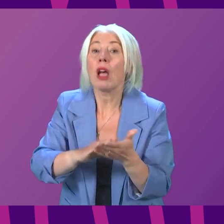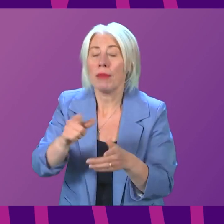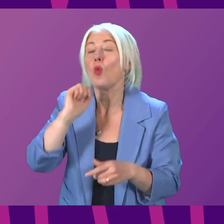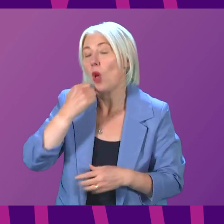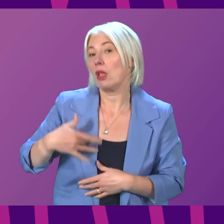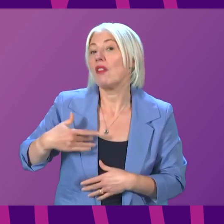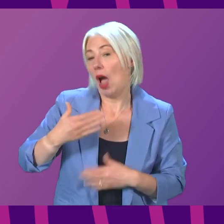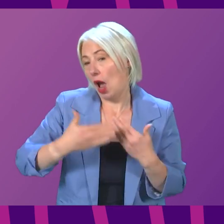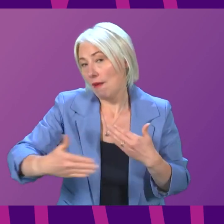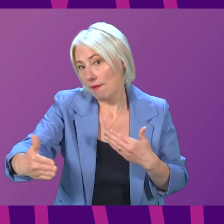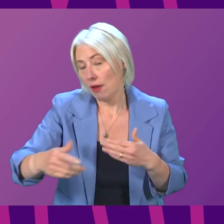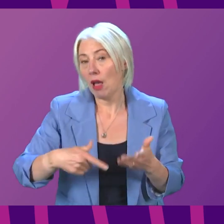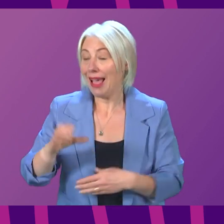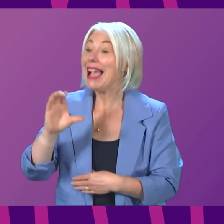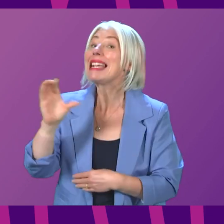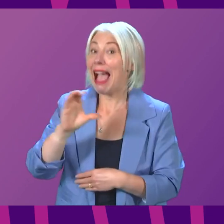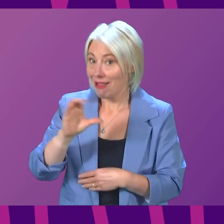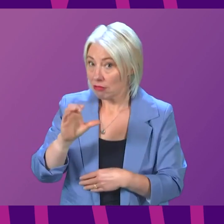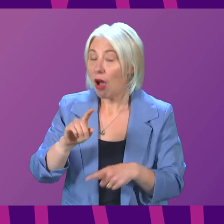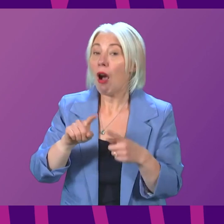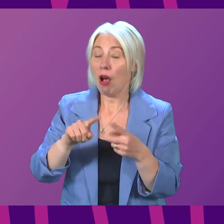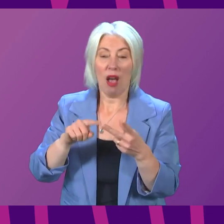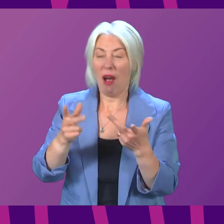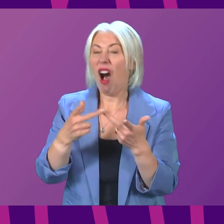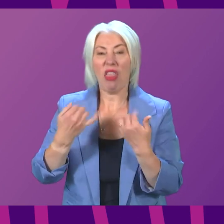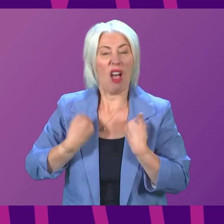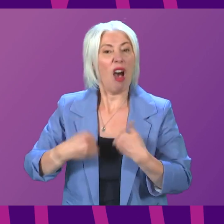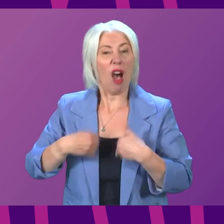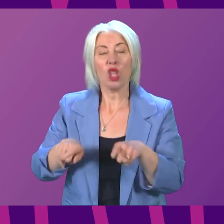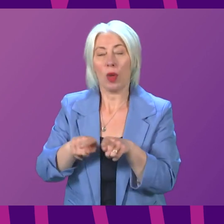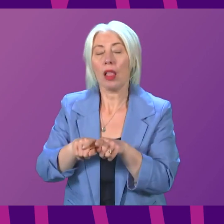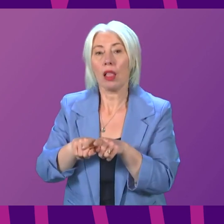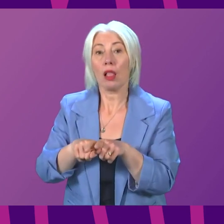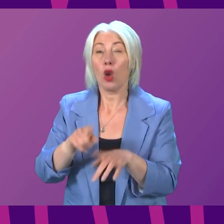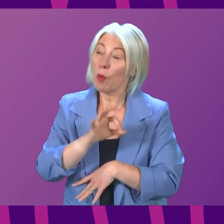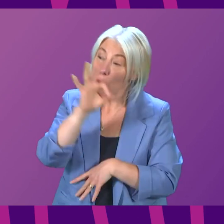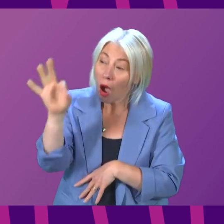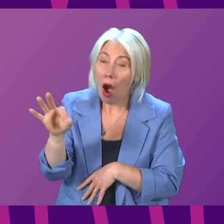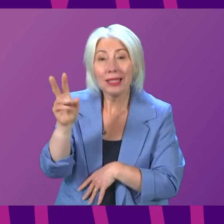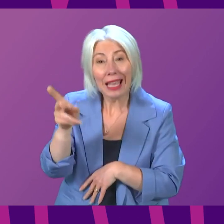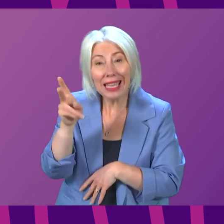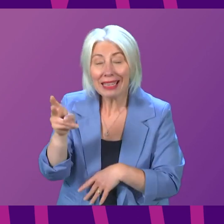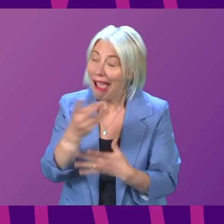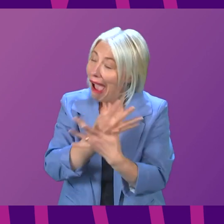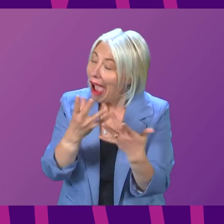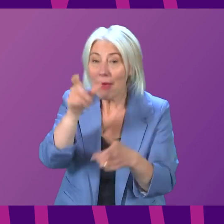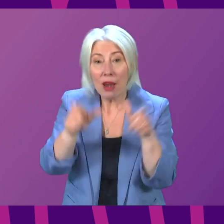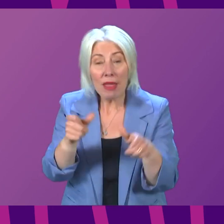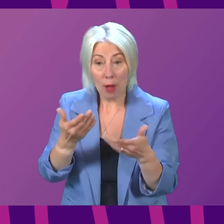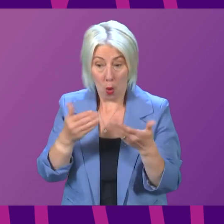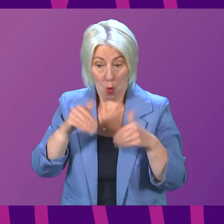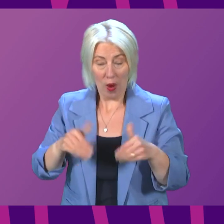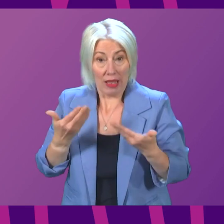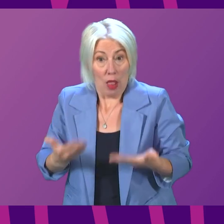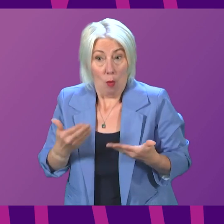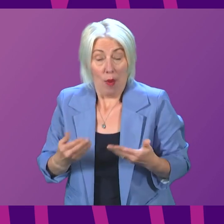survive. That is true for cancer, but also for many other conditions too. So, can I ask the First Minister, how many people currently waiting for